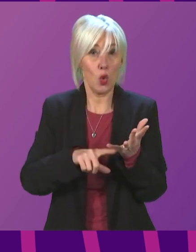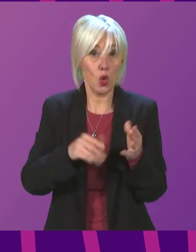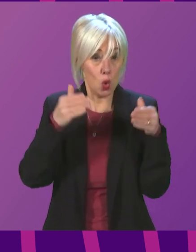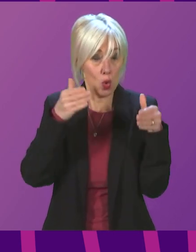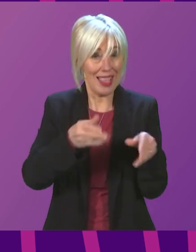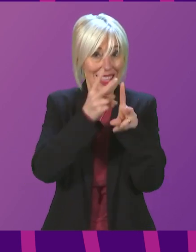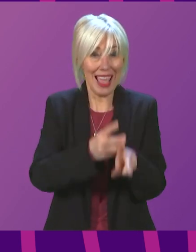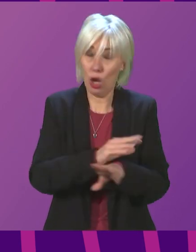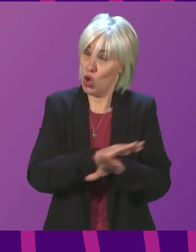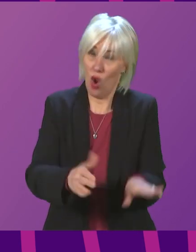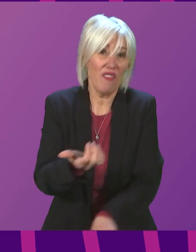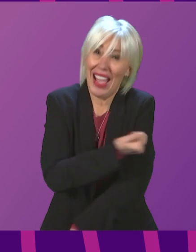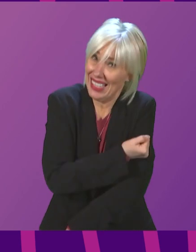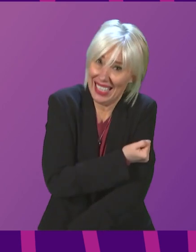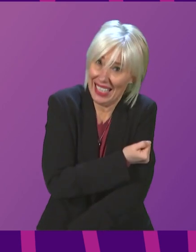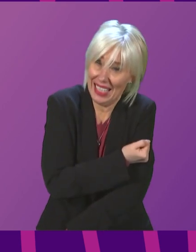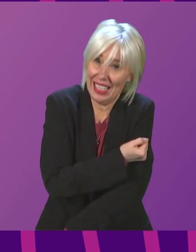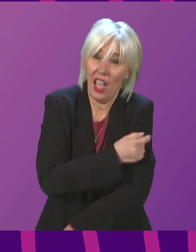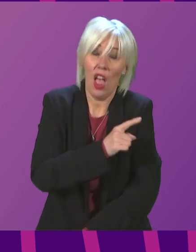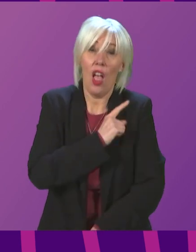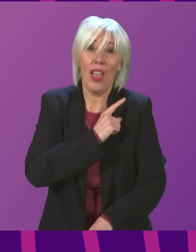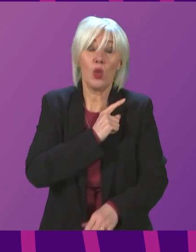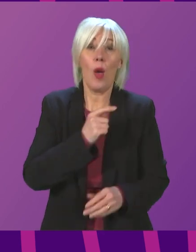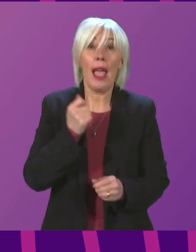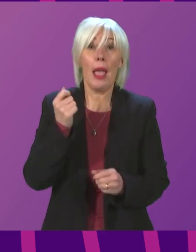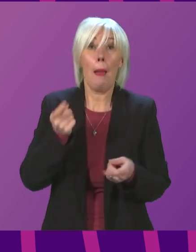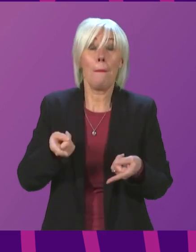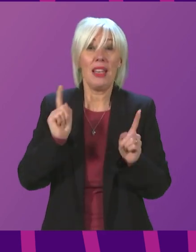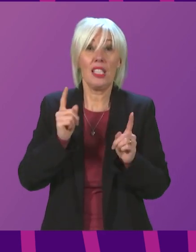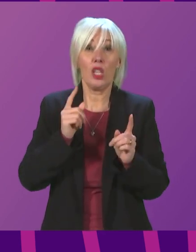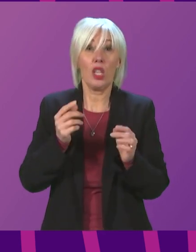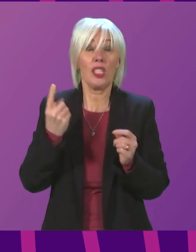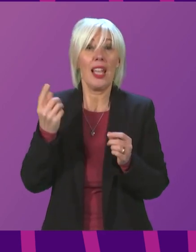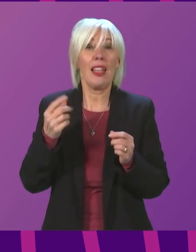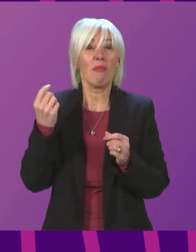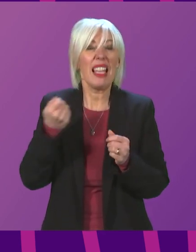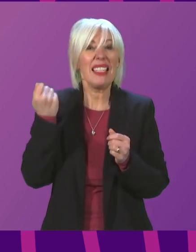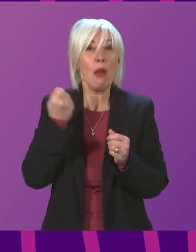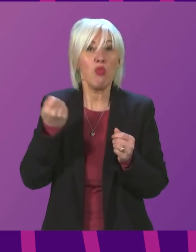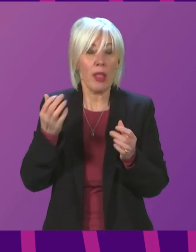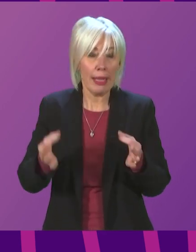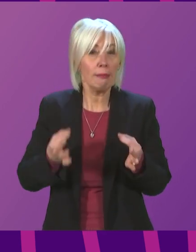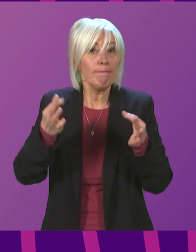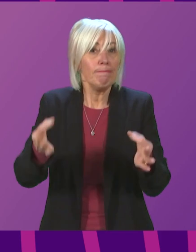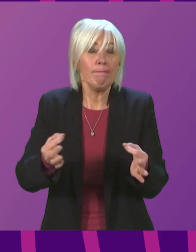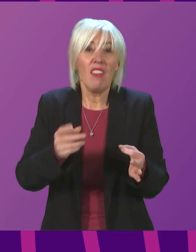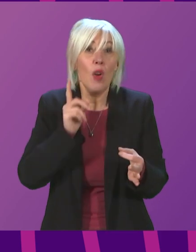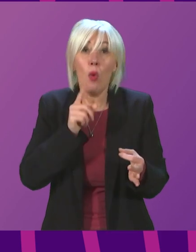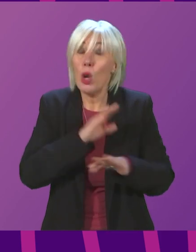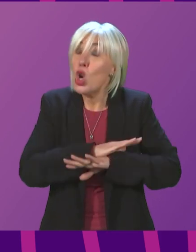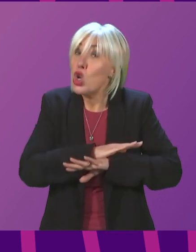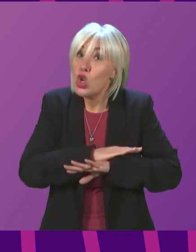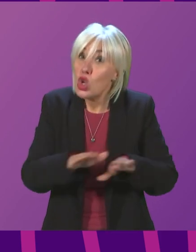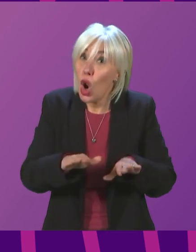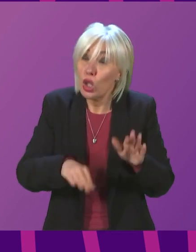A decision was therefore taken by ministers to temporarily defer fertility treatment for women who are not fully vaccinated. I